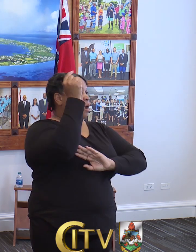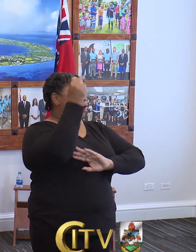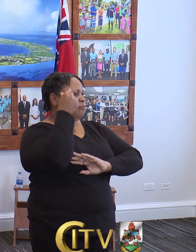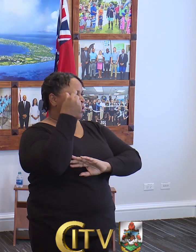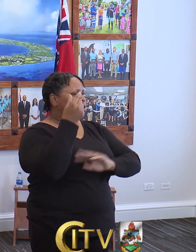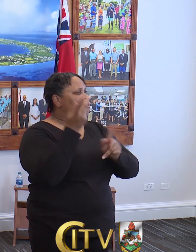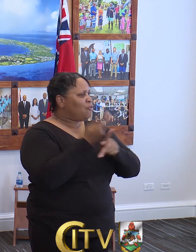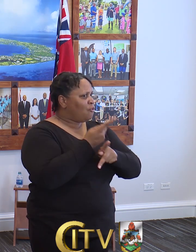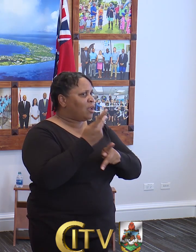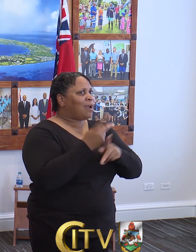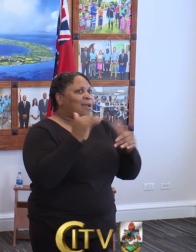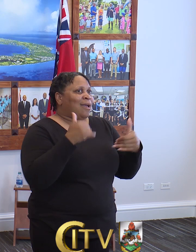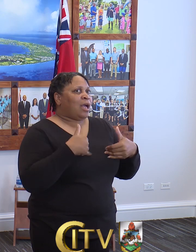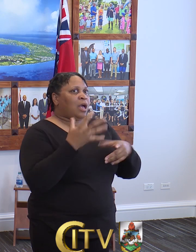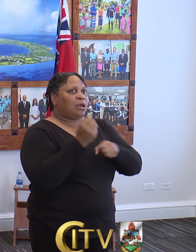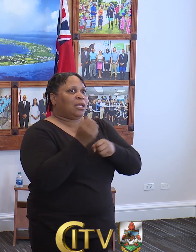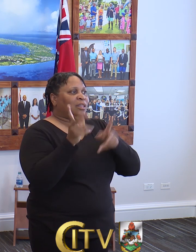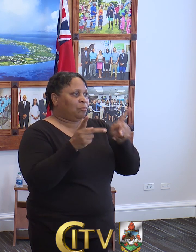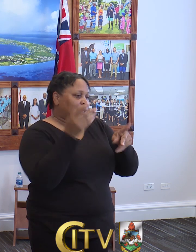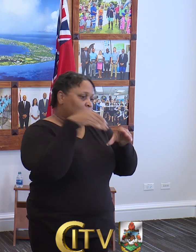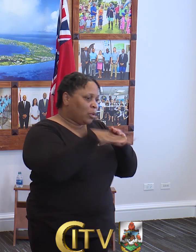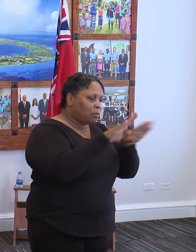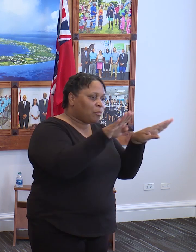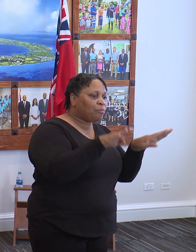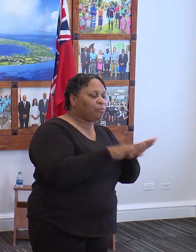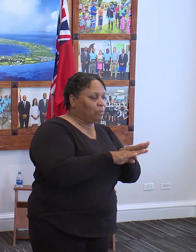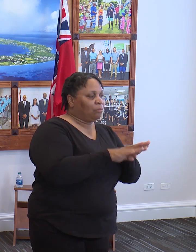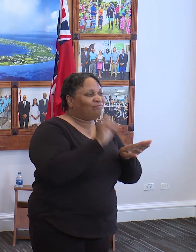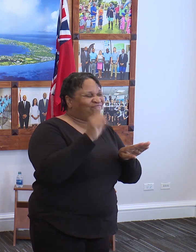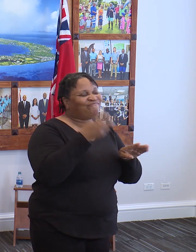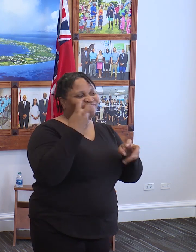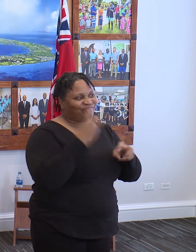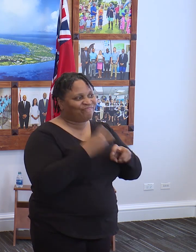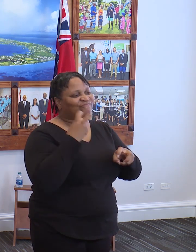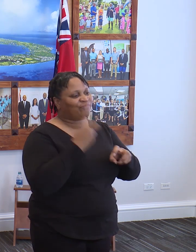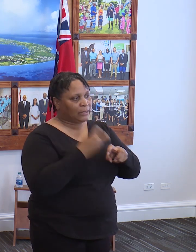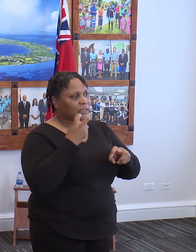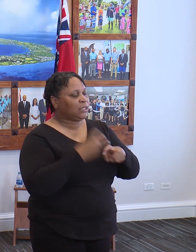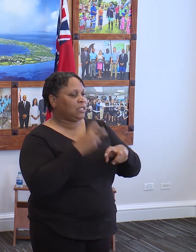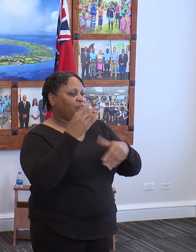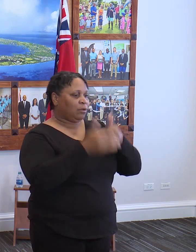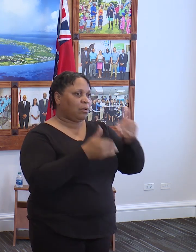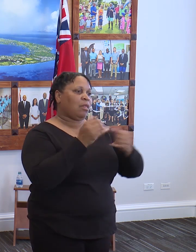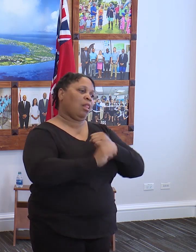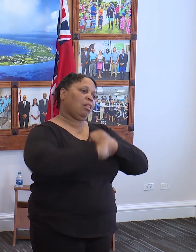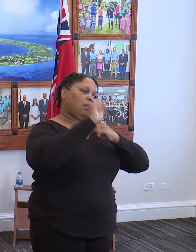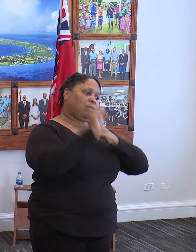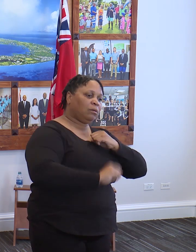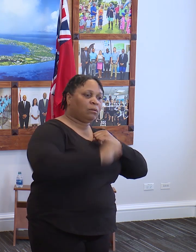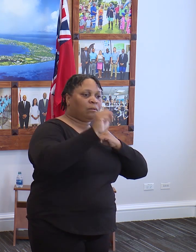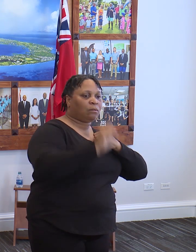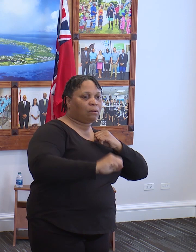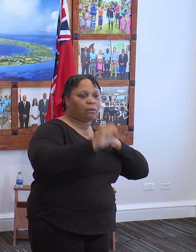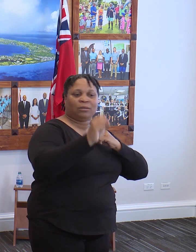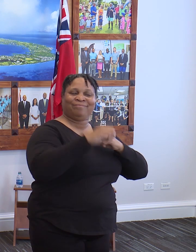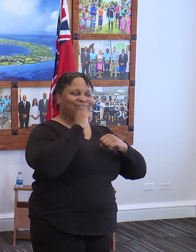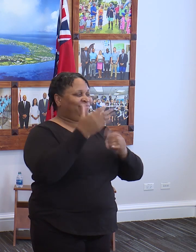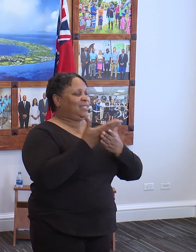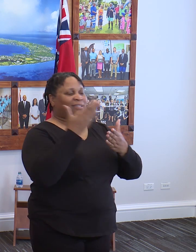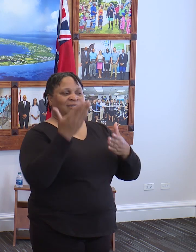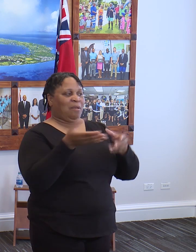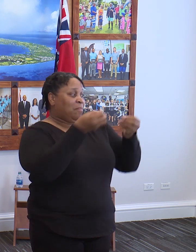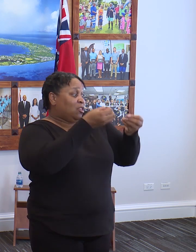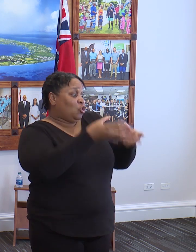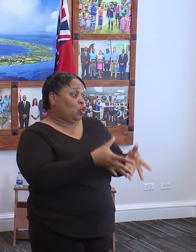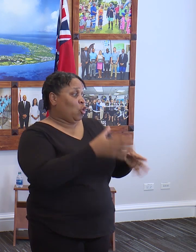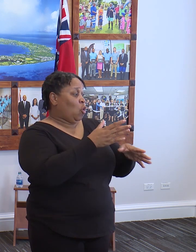find a way to get those persons repatriated to Bermuda. It is going to be a difficult process. It is going to be a long process. And it is not something that is lost in